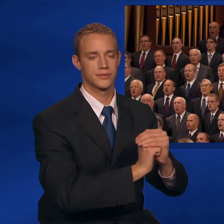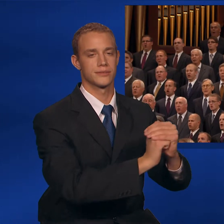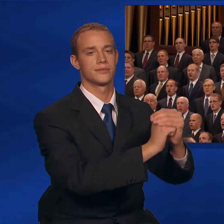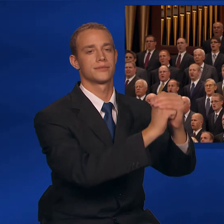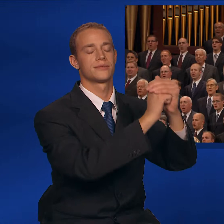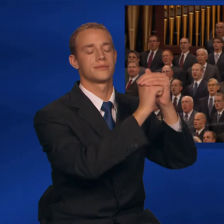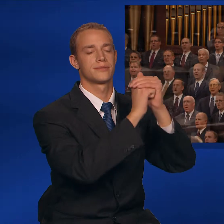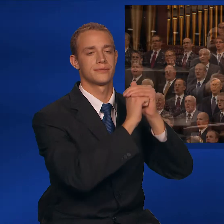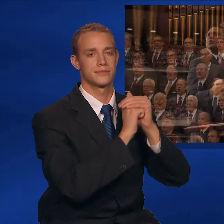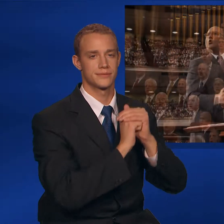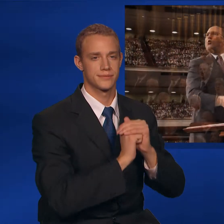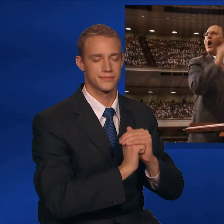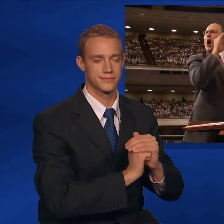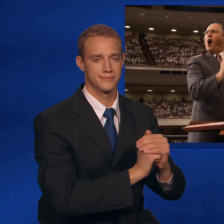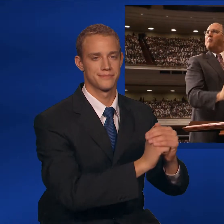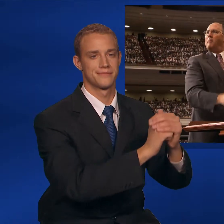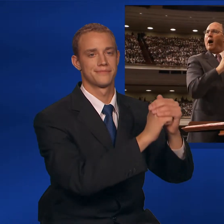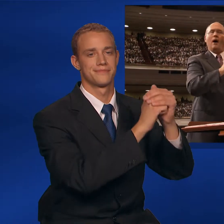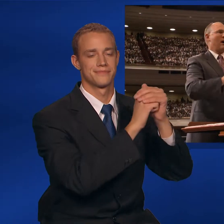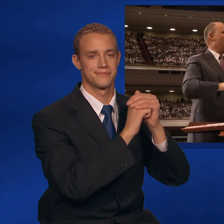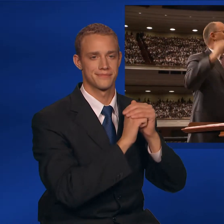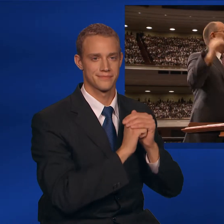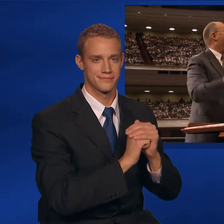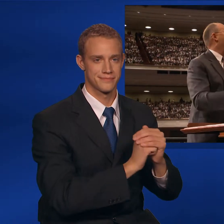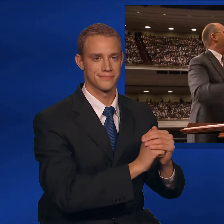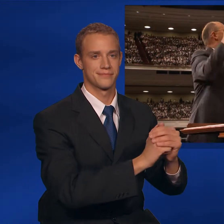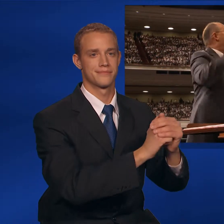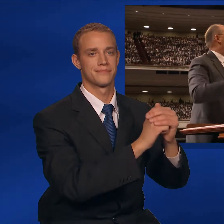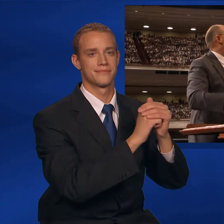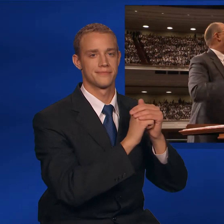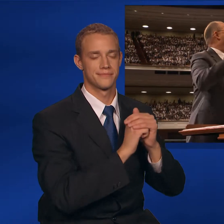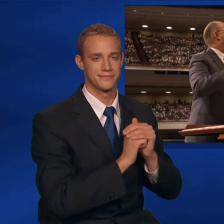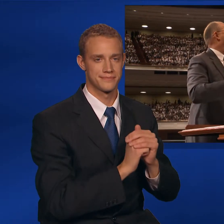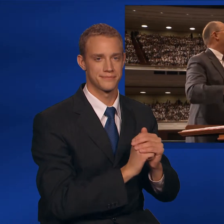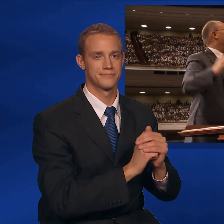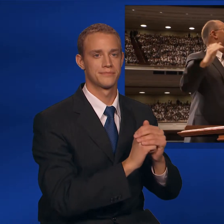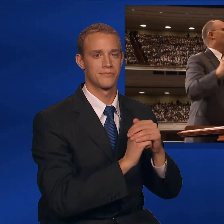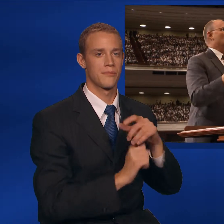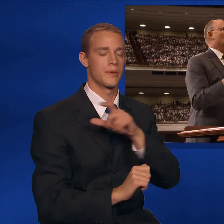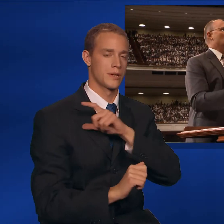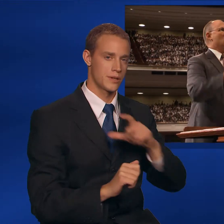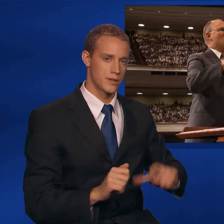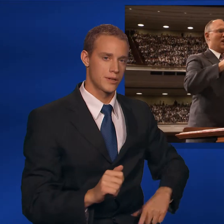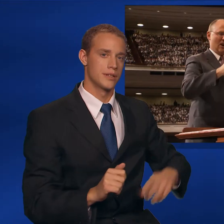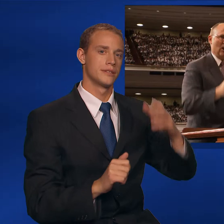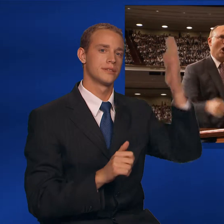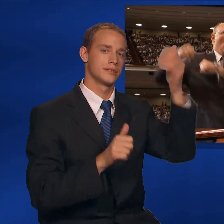Praise to the Lord. aeim.